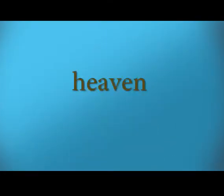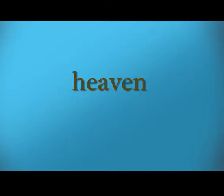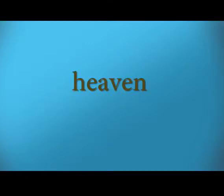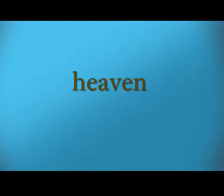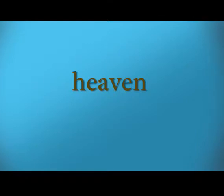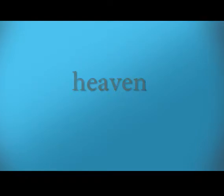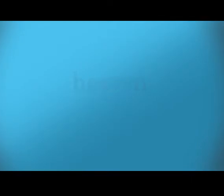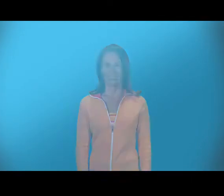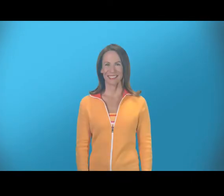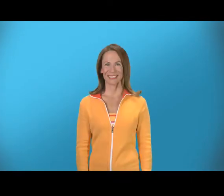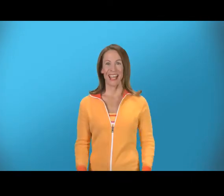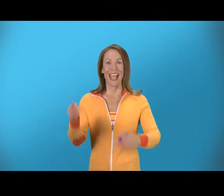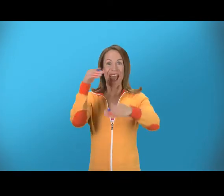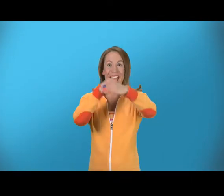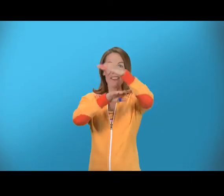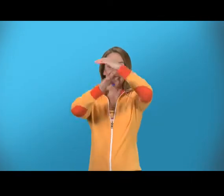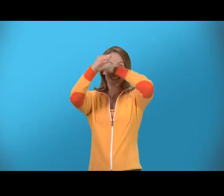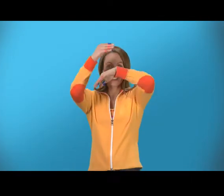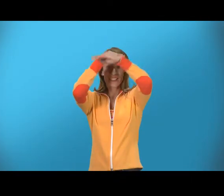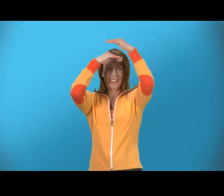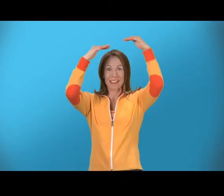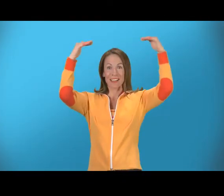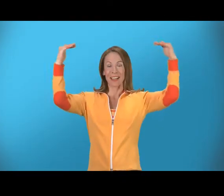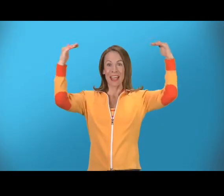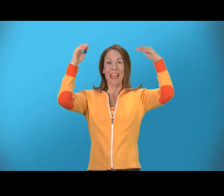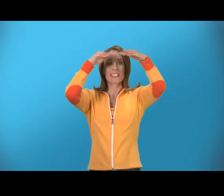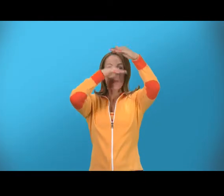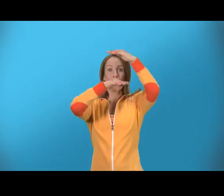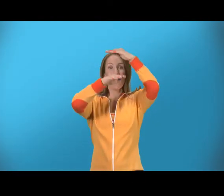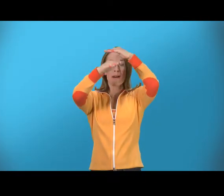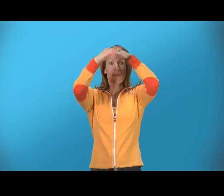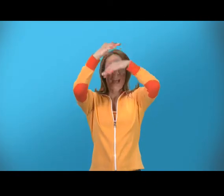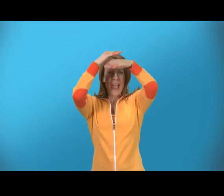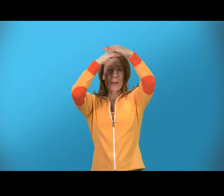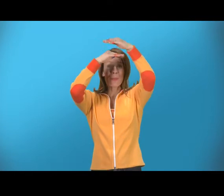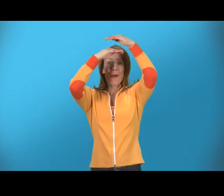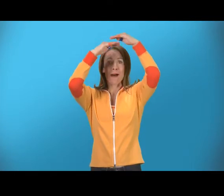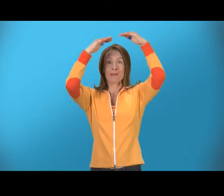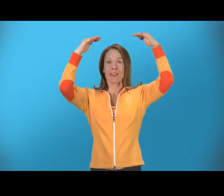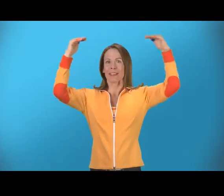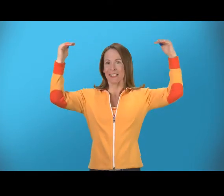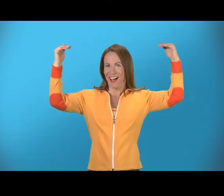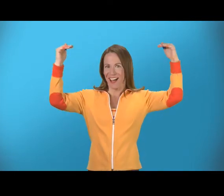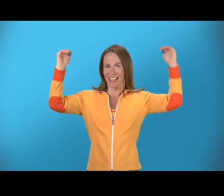Heaven, heaven, it's above and above the sky,